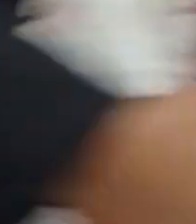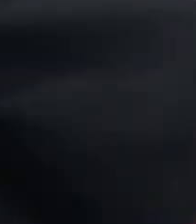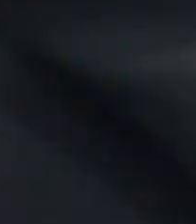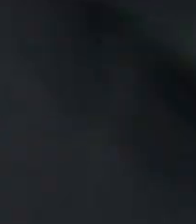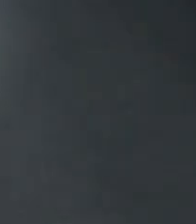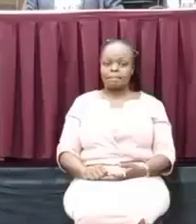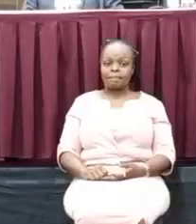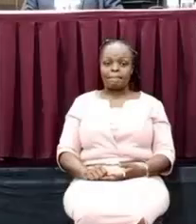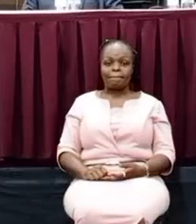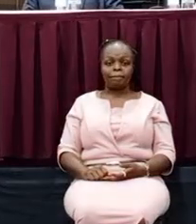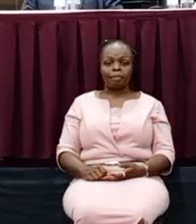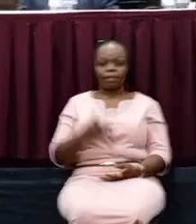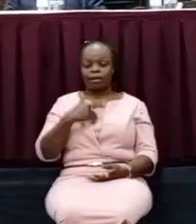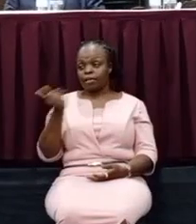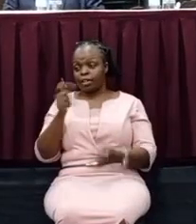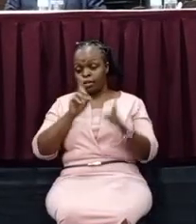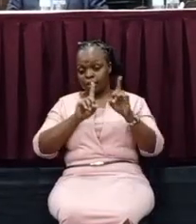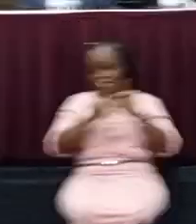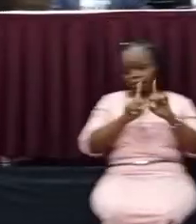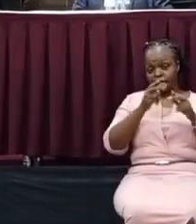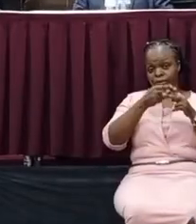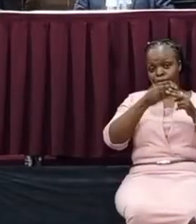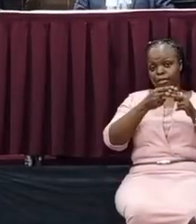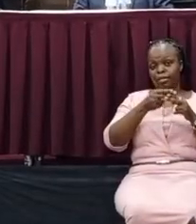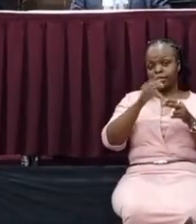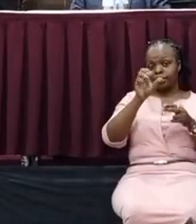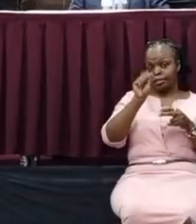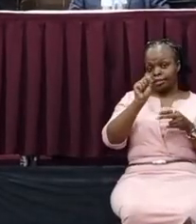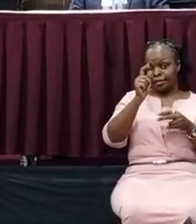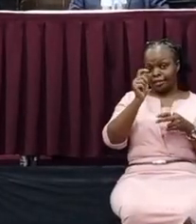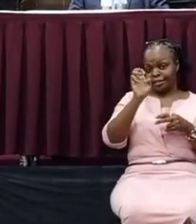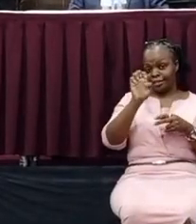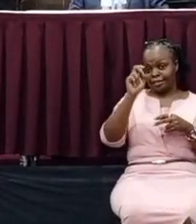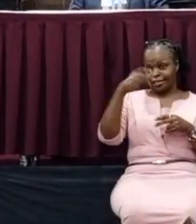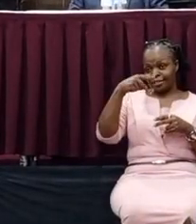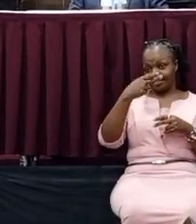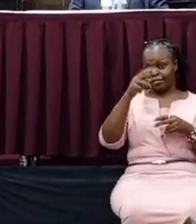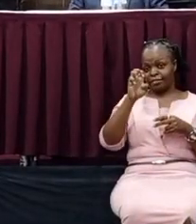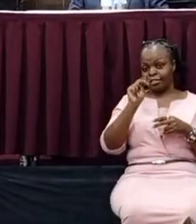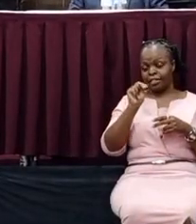Oh yeah, there's another director called Stephen Rekupe. He's also an independent director. He's with us this morning.